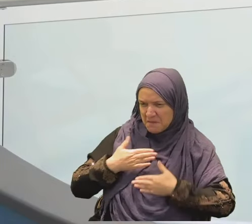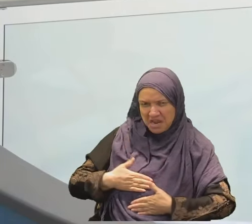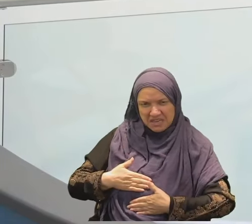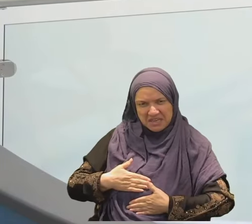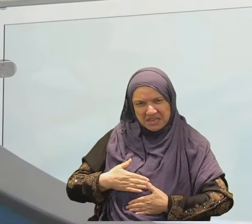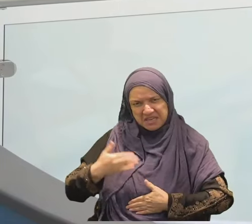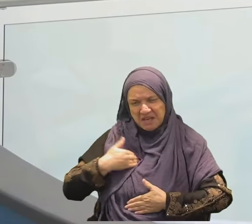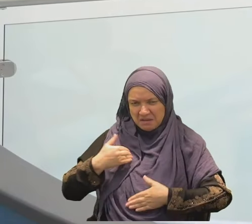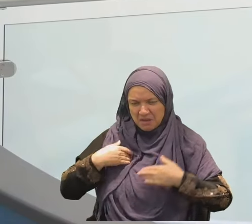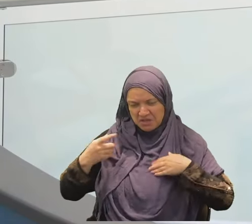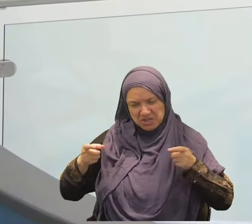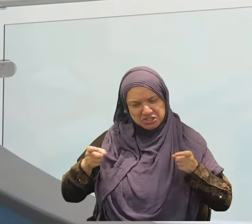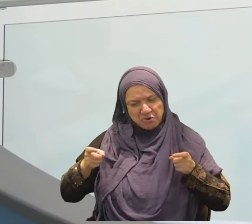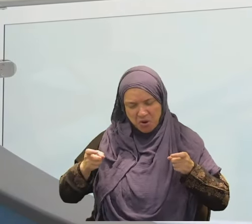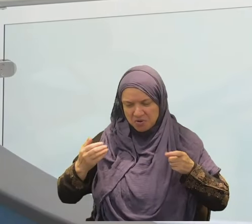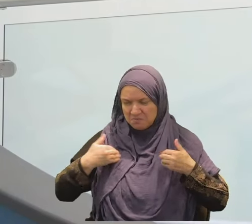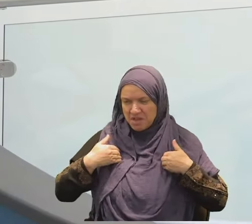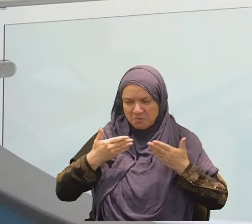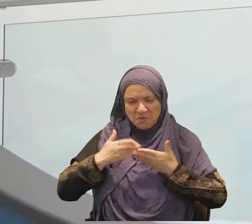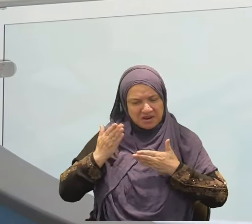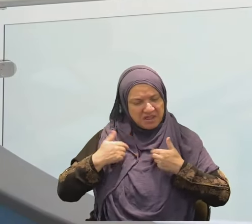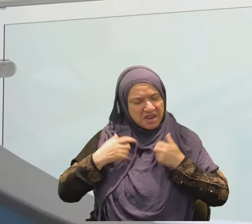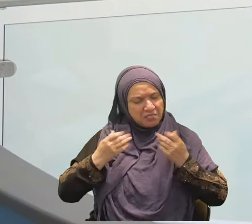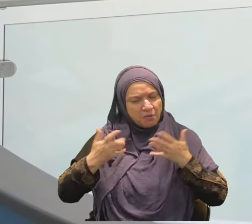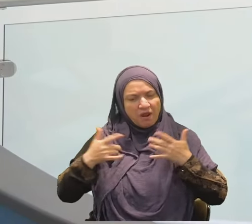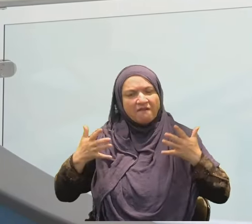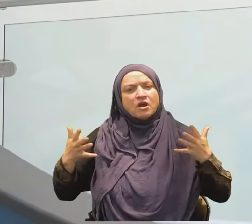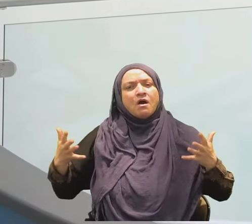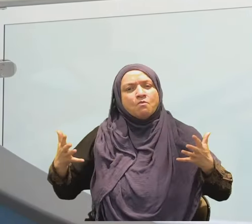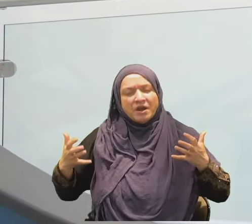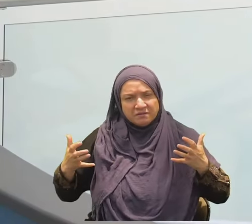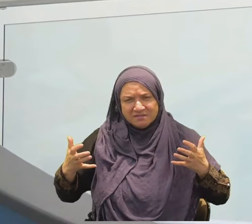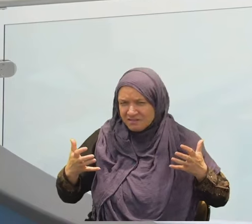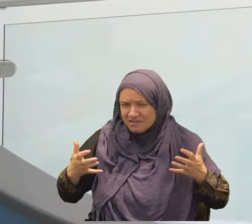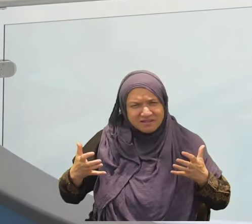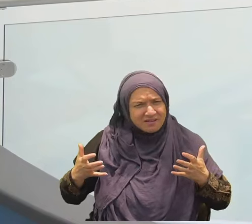idea of this is a reflection of I am worshipping myself.